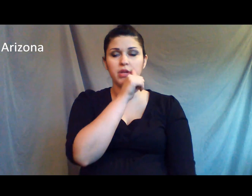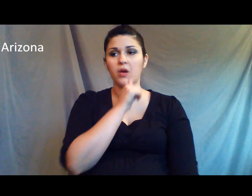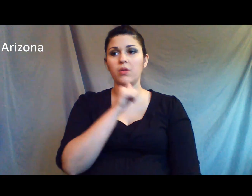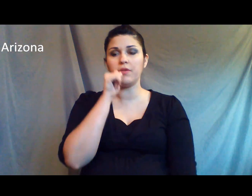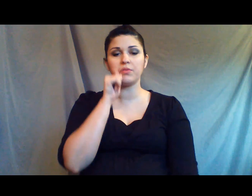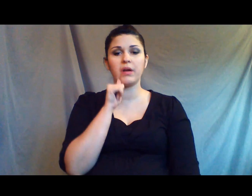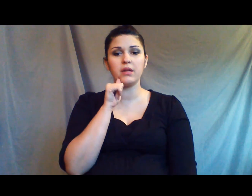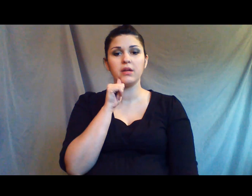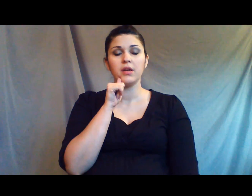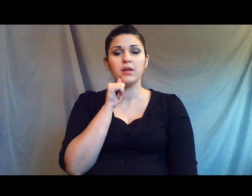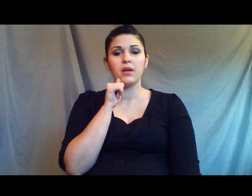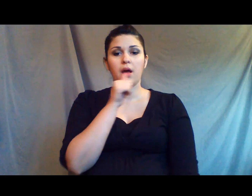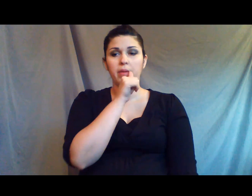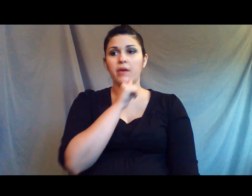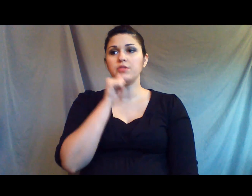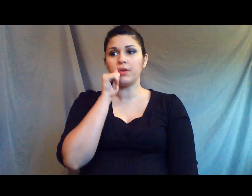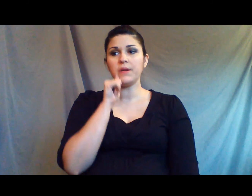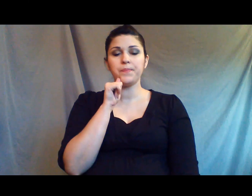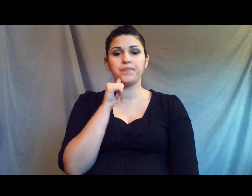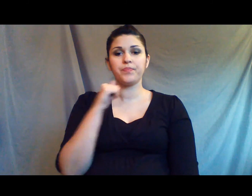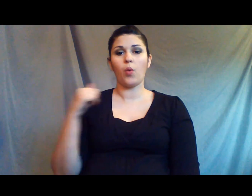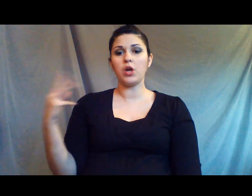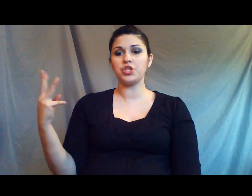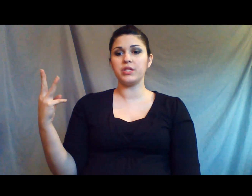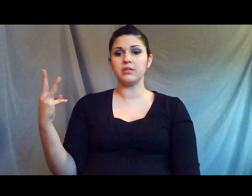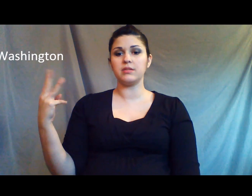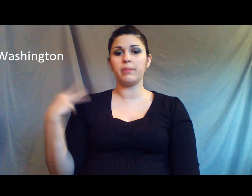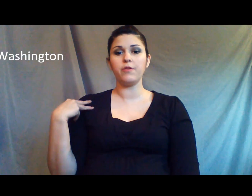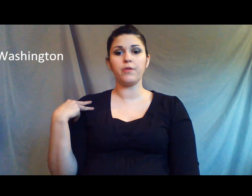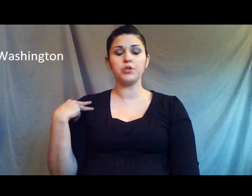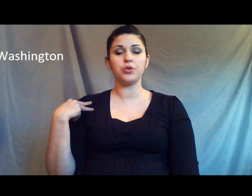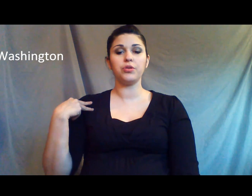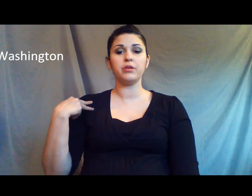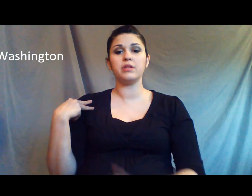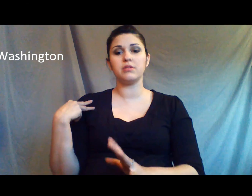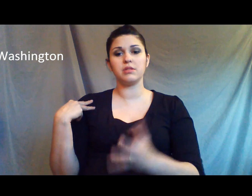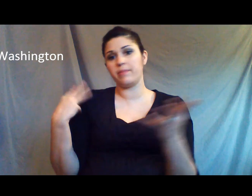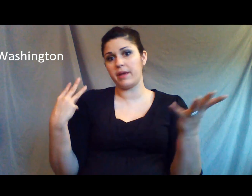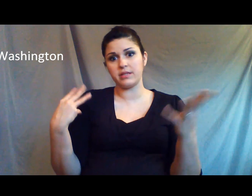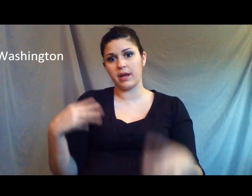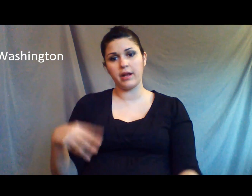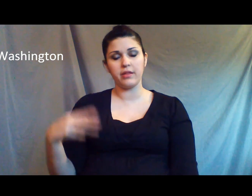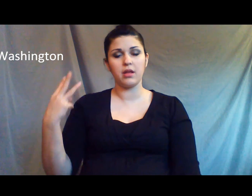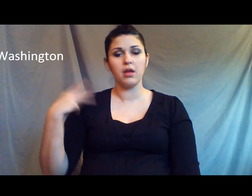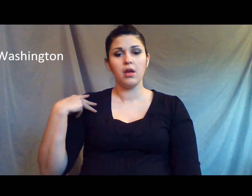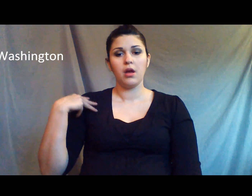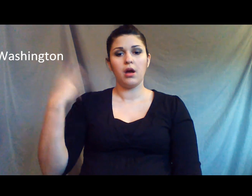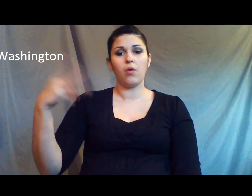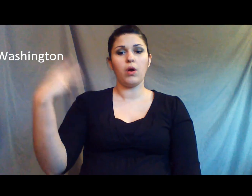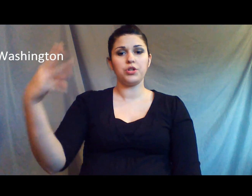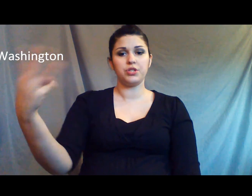I go left to right. Arizona. Washington is W from the shoulder and this is the best sign I think. Washington.